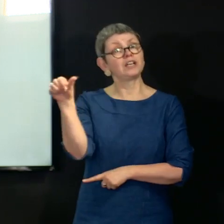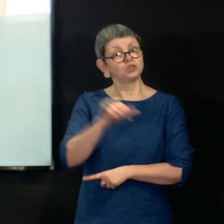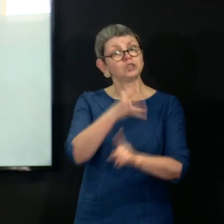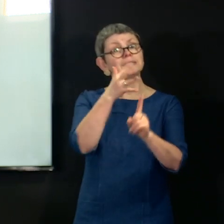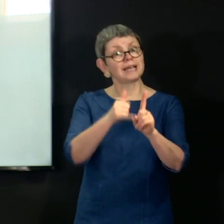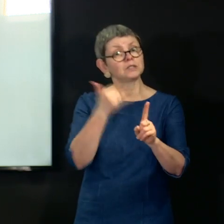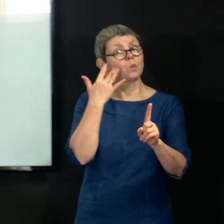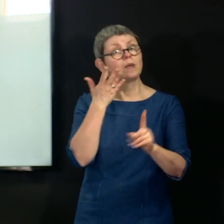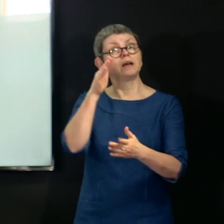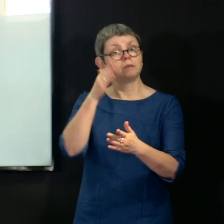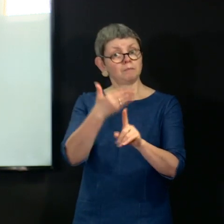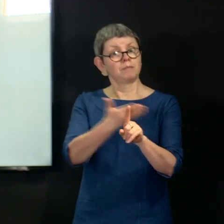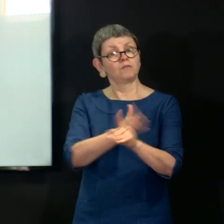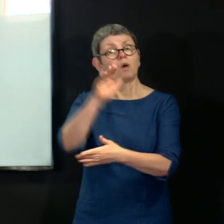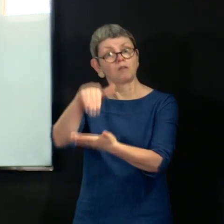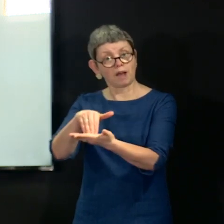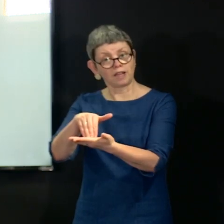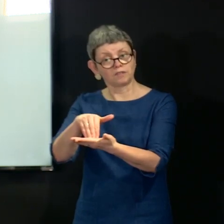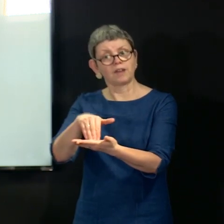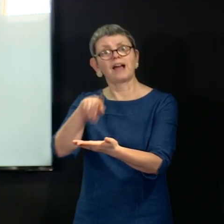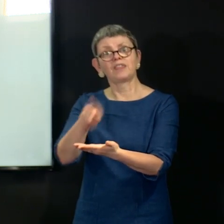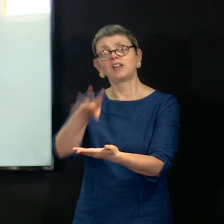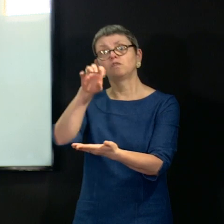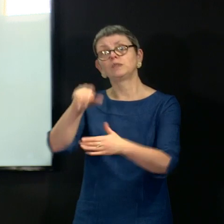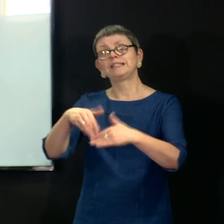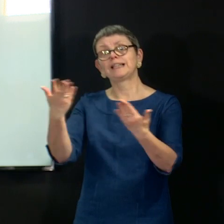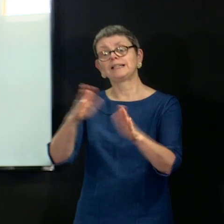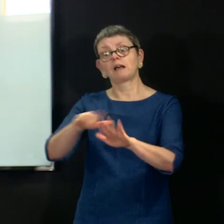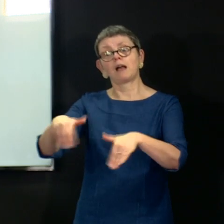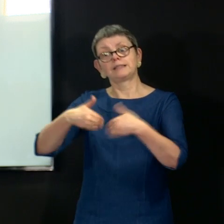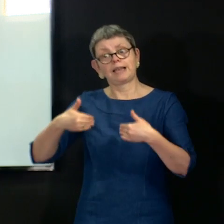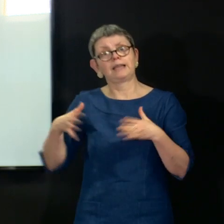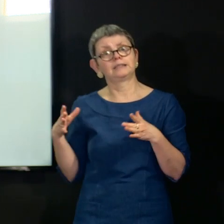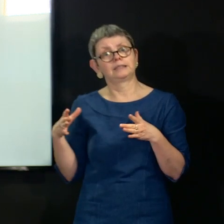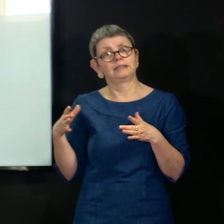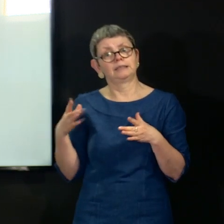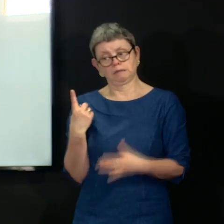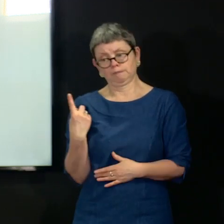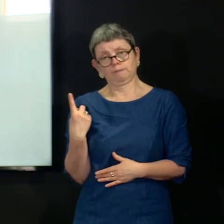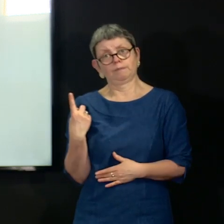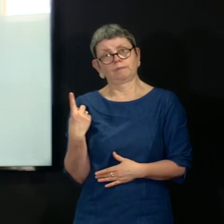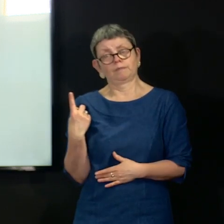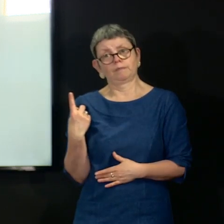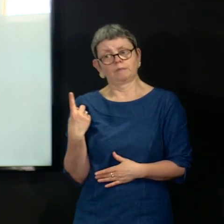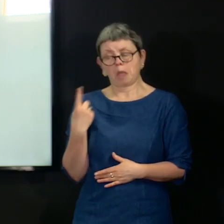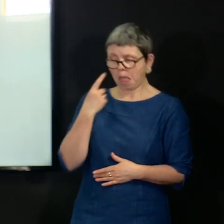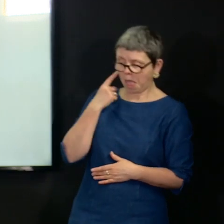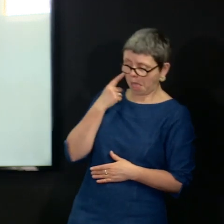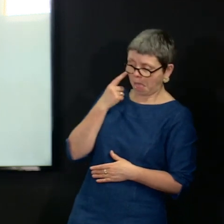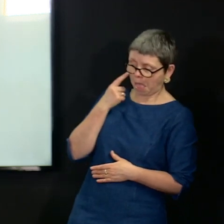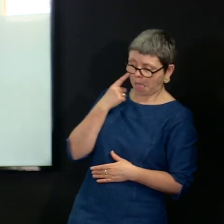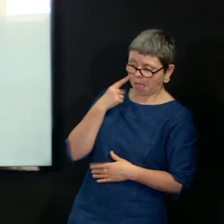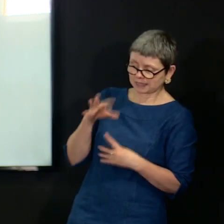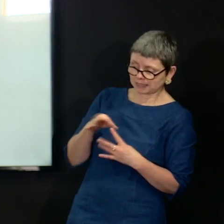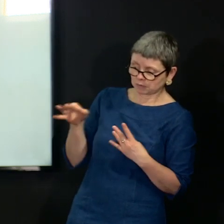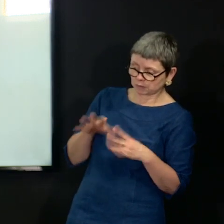isolated for those 14 days, so that we can see whether or not symptoms of COVID-19 develop, even if the test